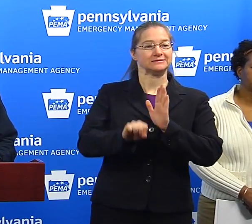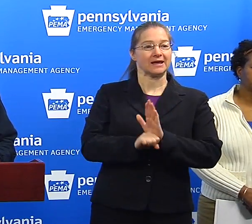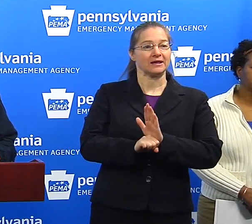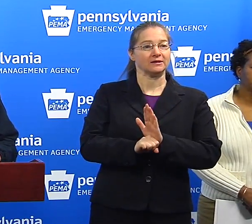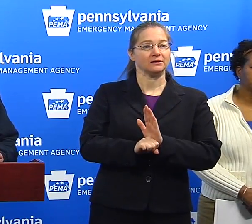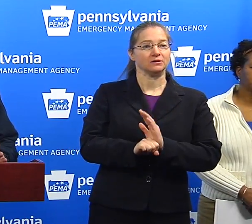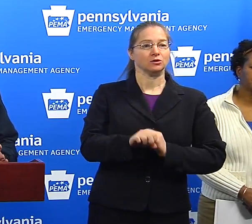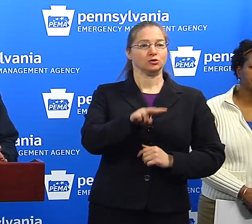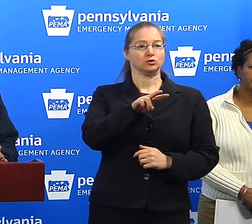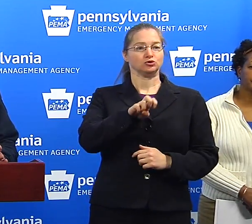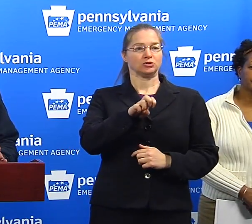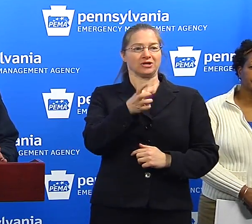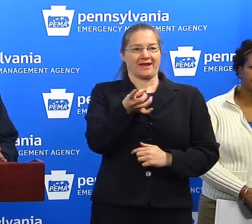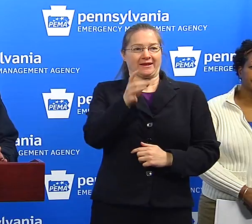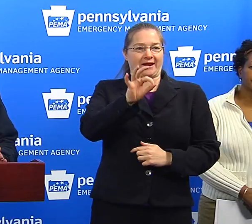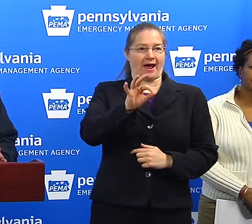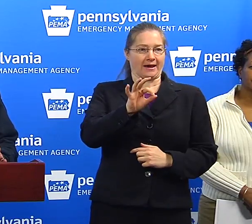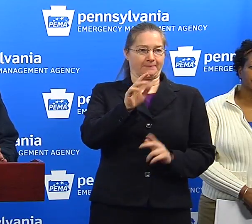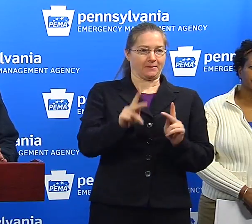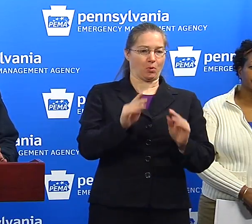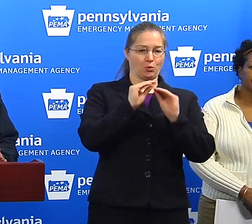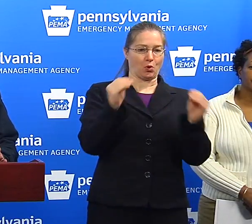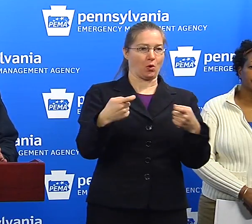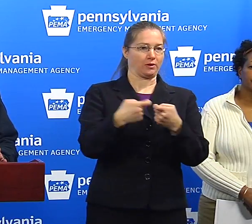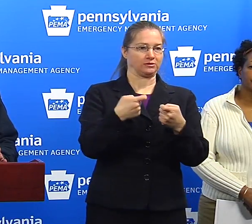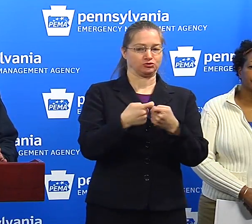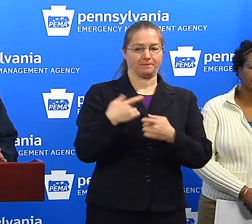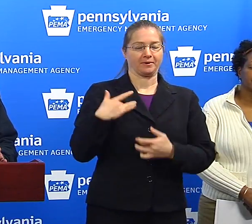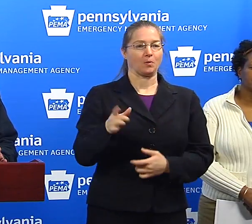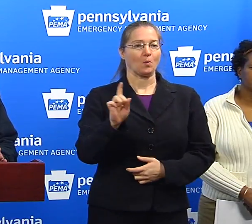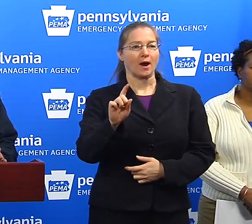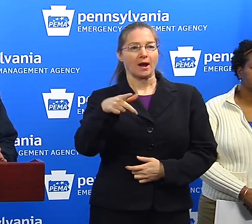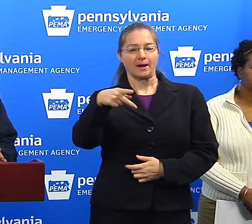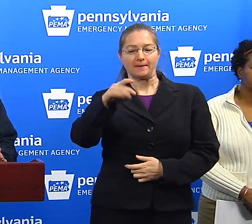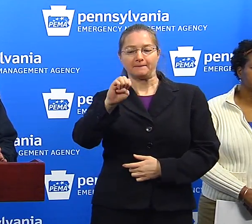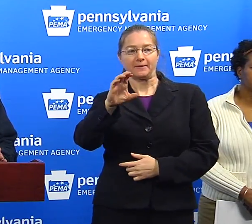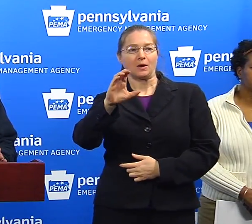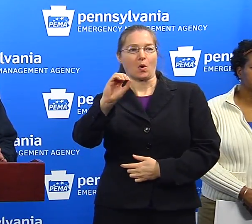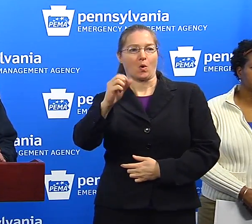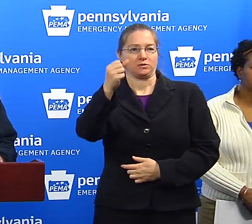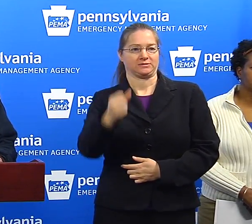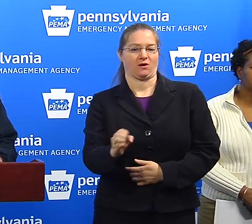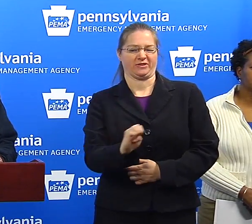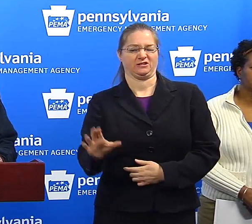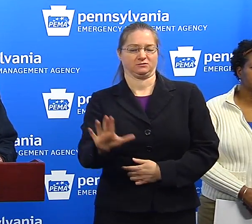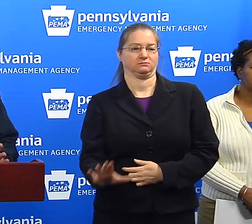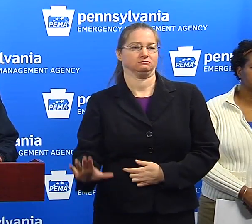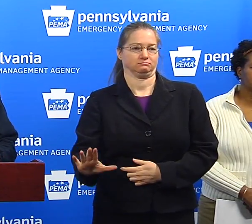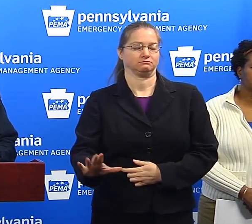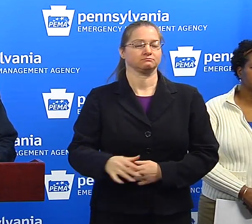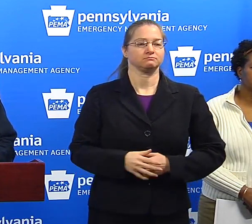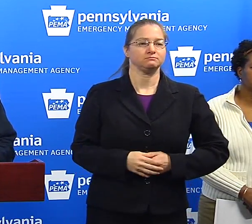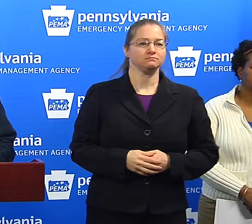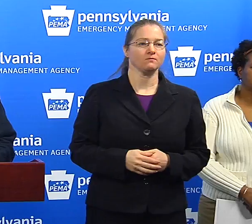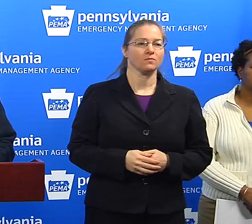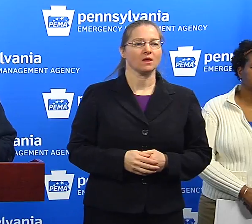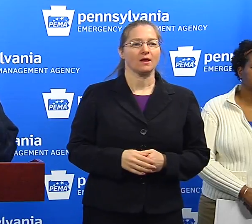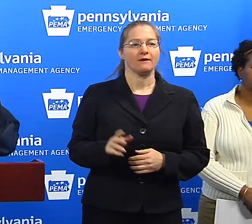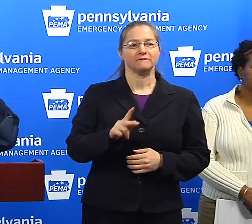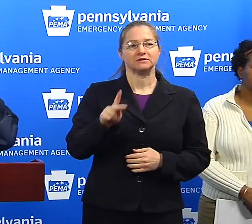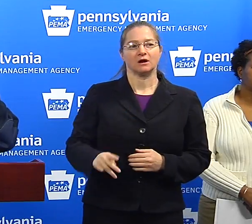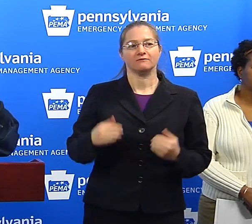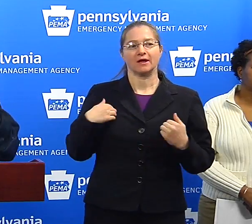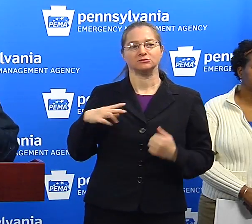do not have power. And that's primarily in the Pico area, in the southeast Pennsylvania area, with Philadelphia having